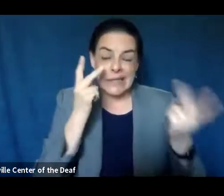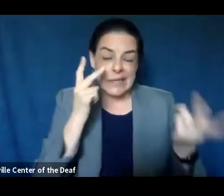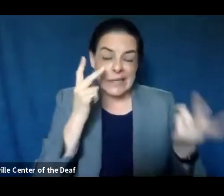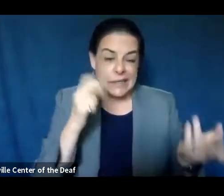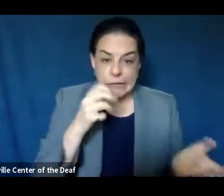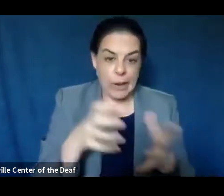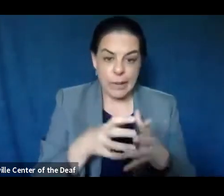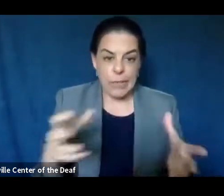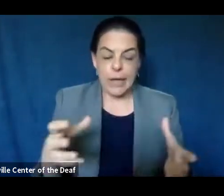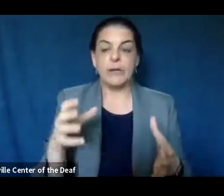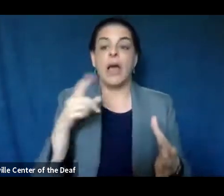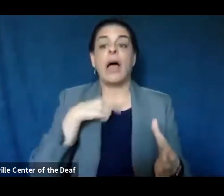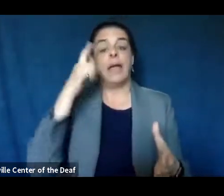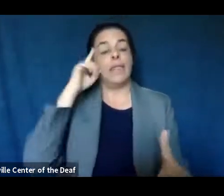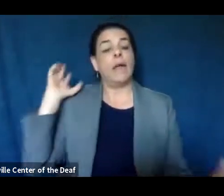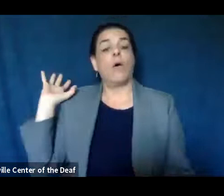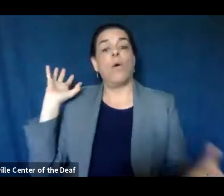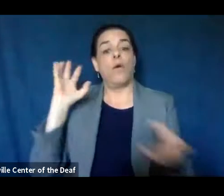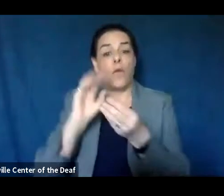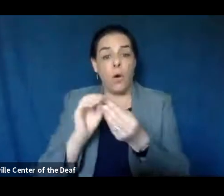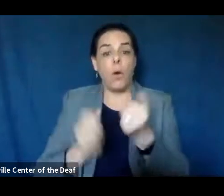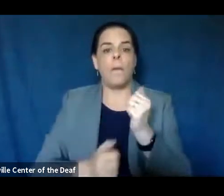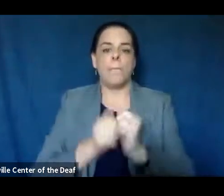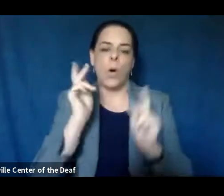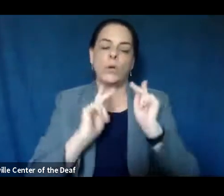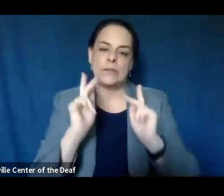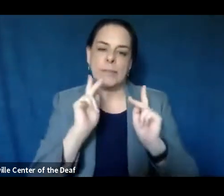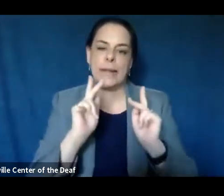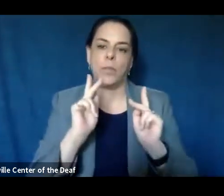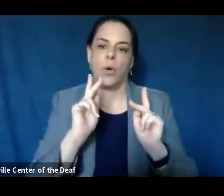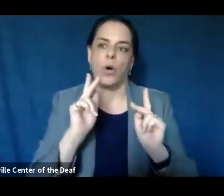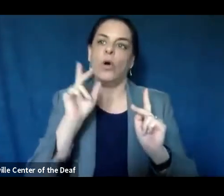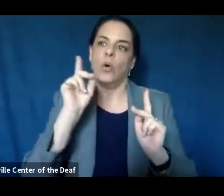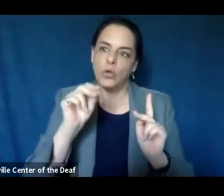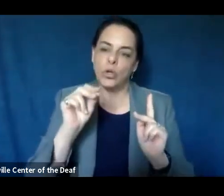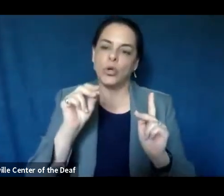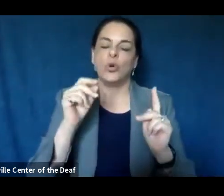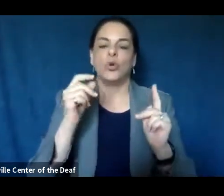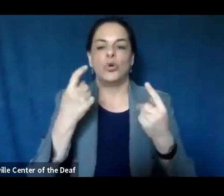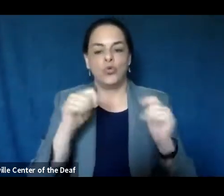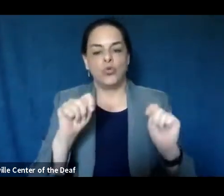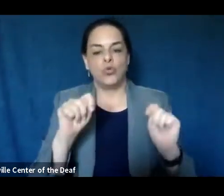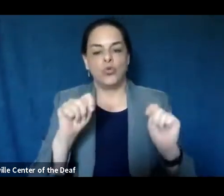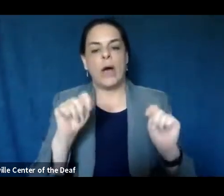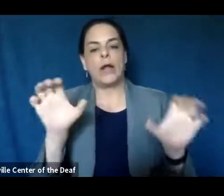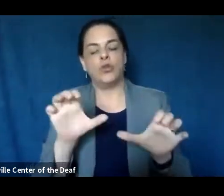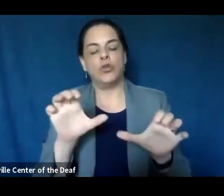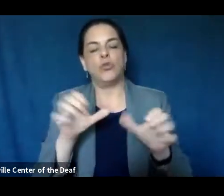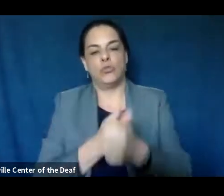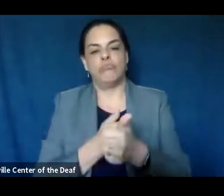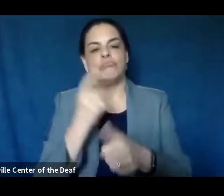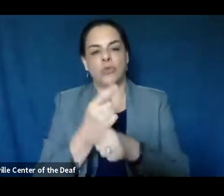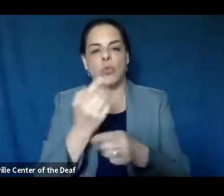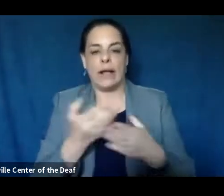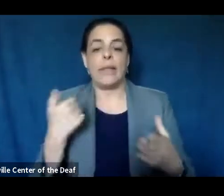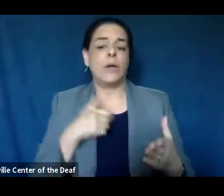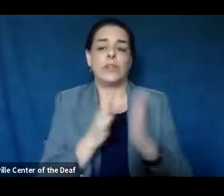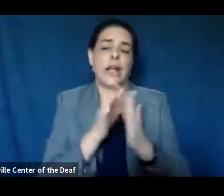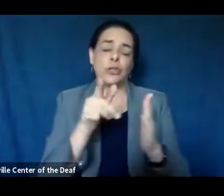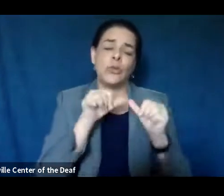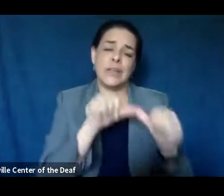what we always see in public health is most people try to do the right thing and do things to protect themselves. And we just ask that people continue to do that.